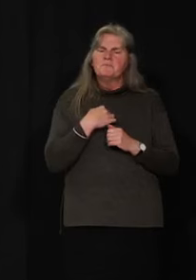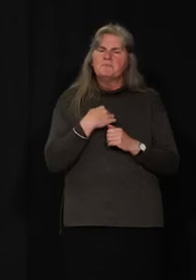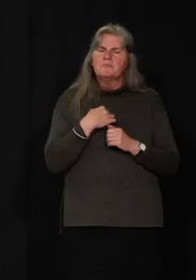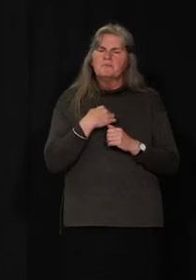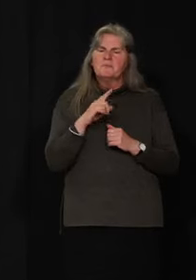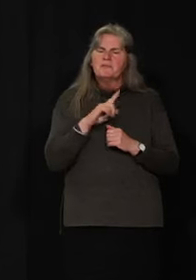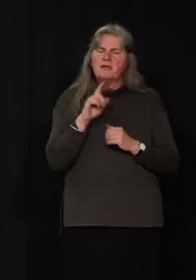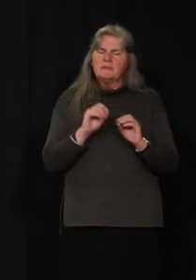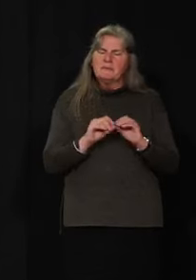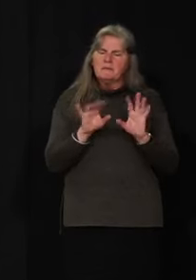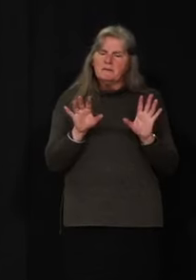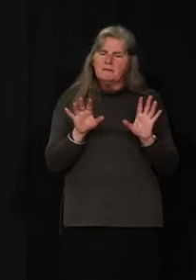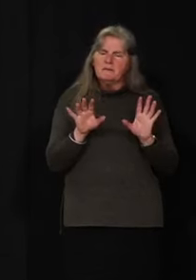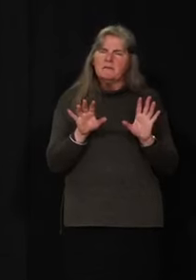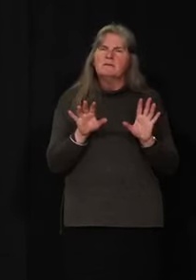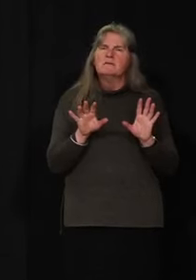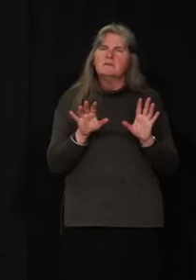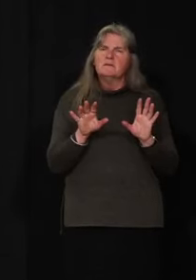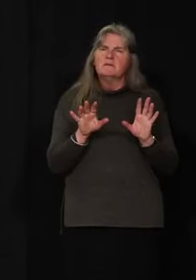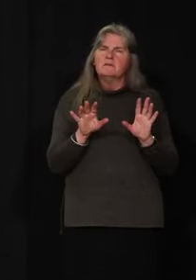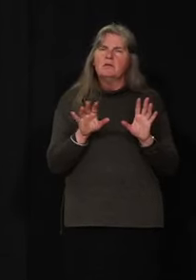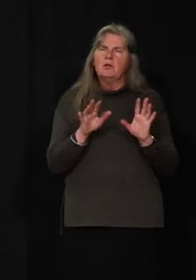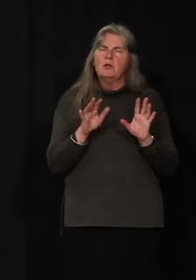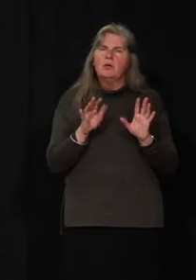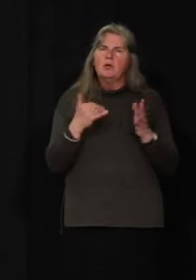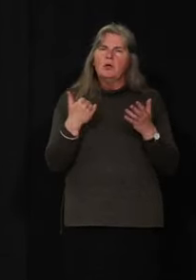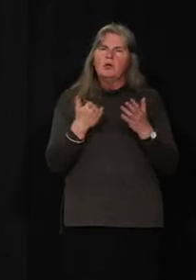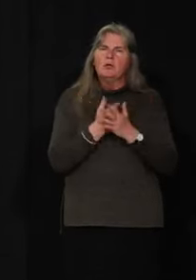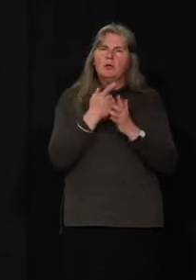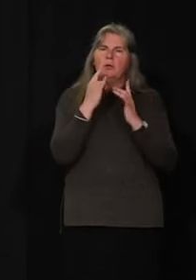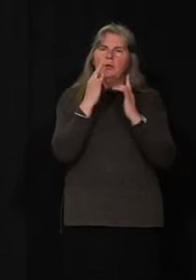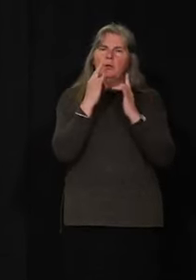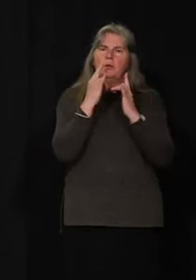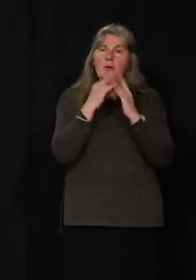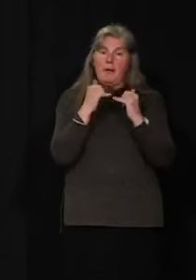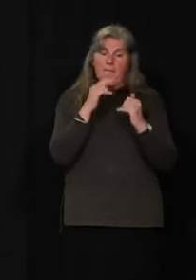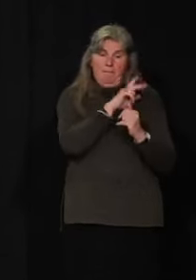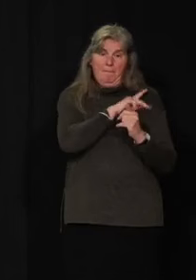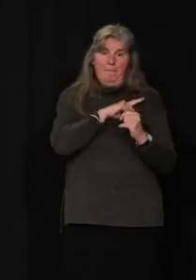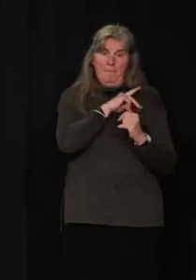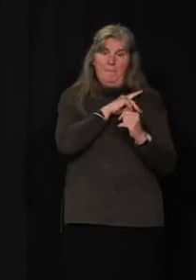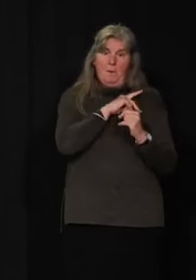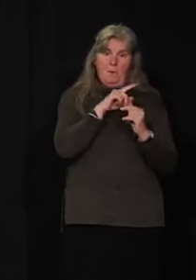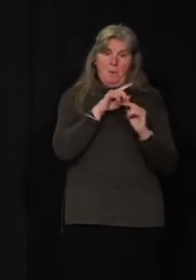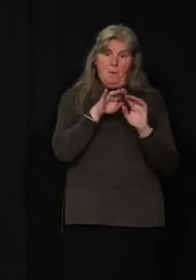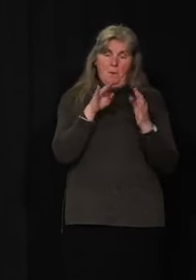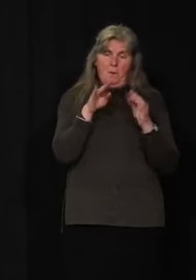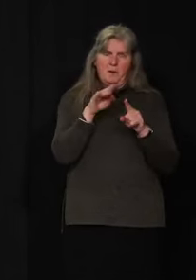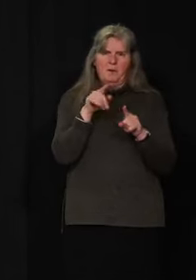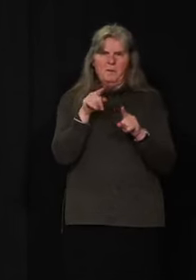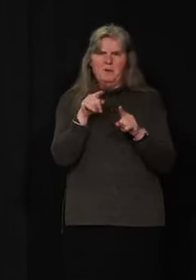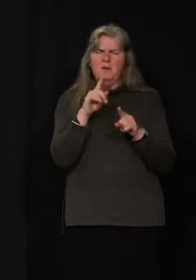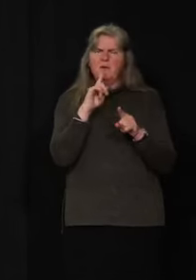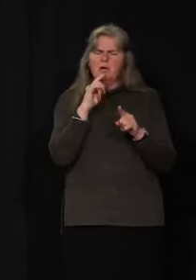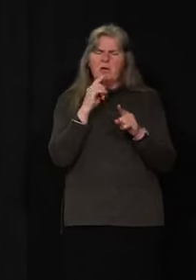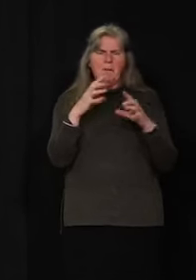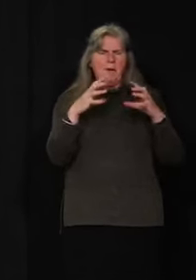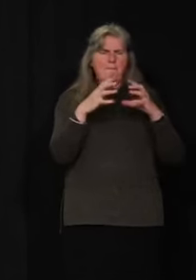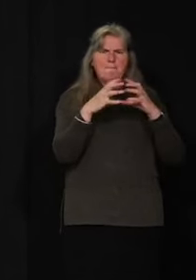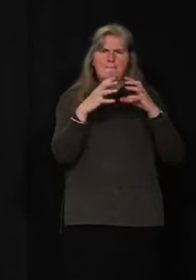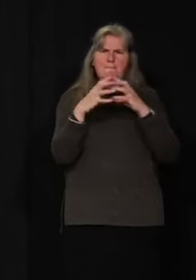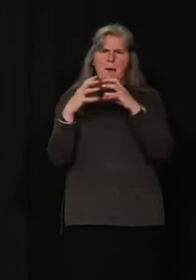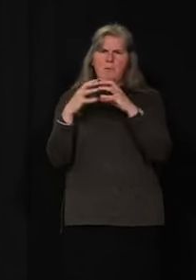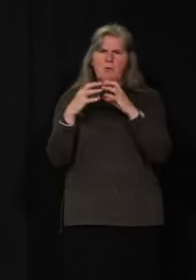more of a clarification, I suppose. It's about the new campground regs. The thing that stands out to me is the bubble rule and